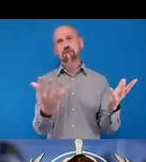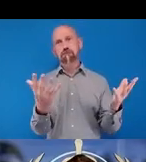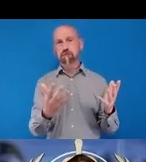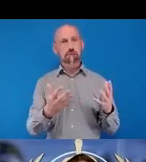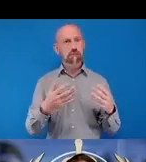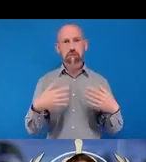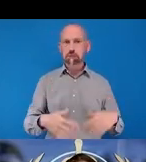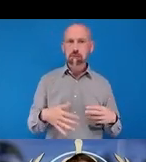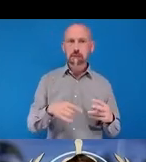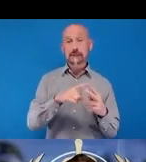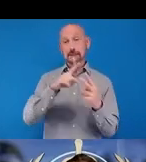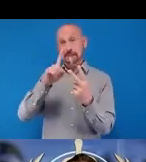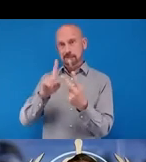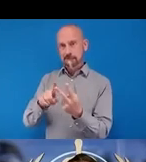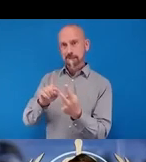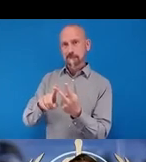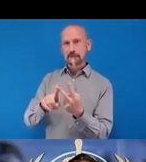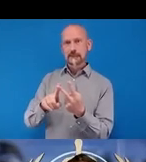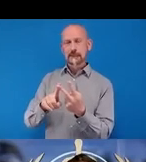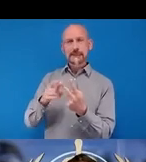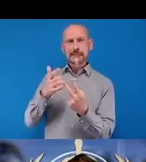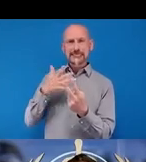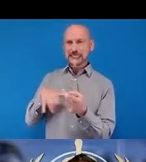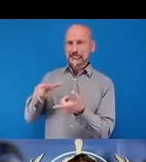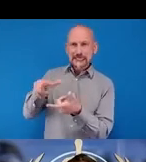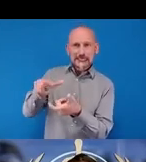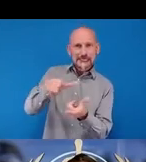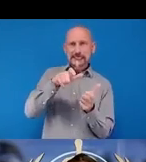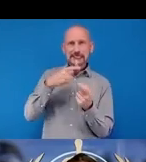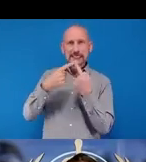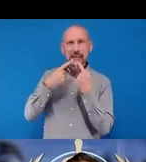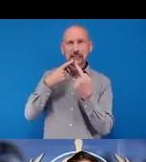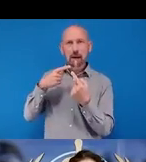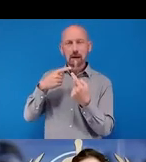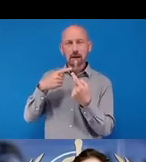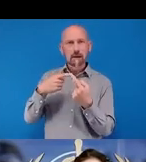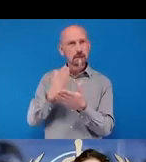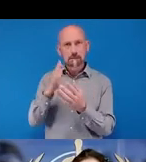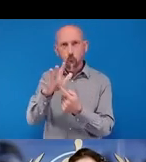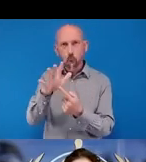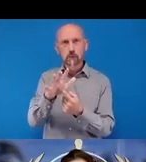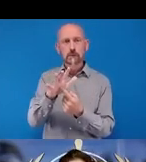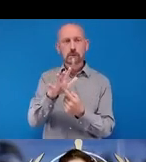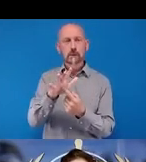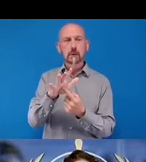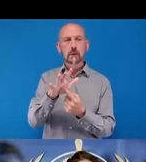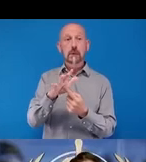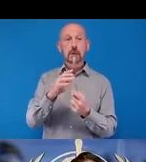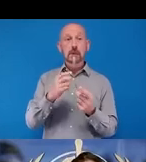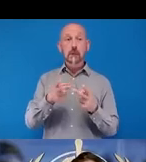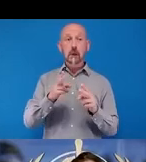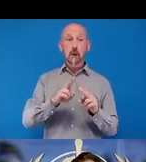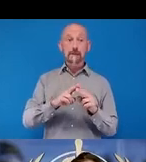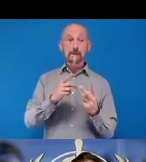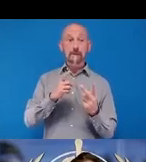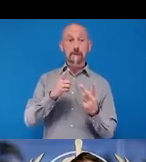because the large need for data. Alakos If we think of the large need